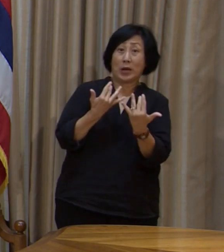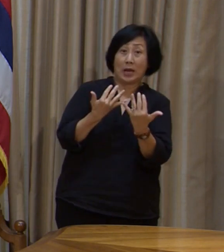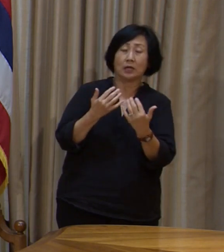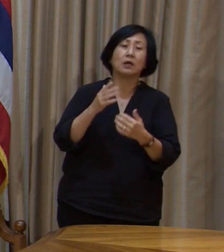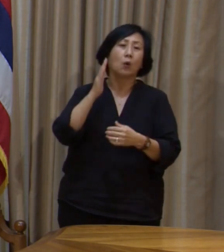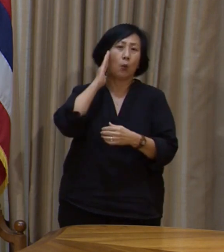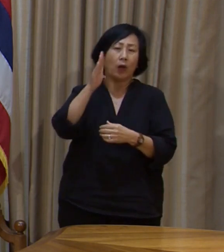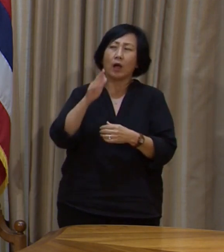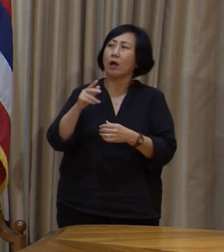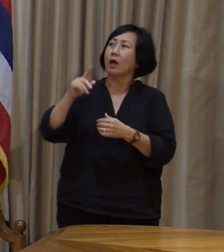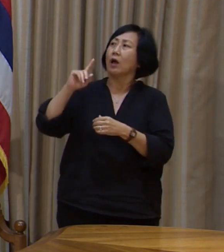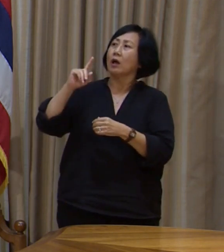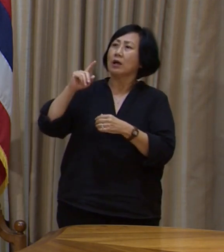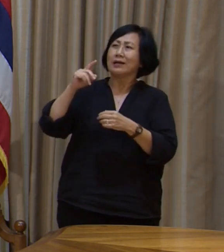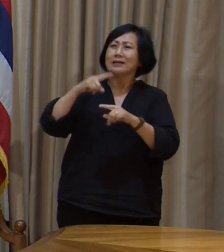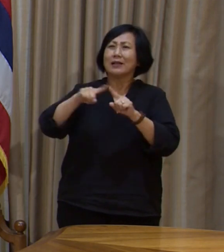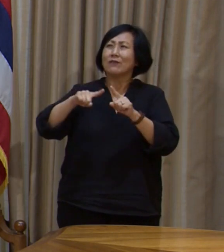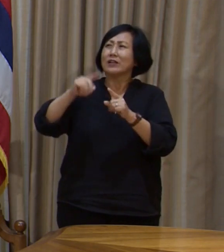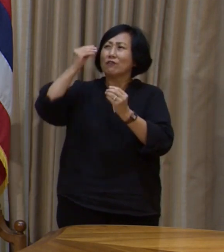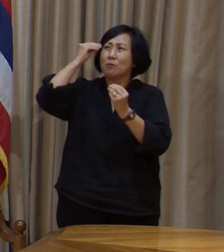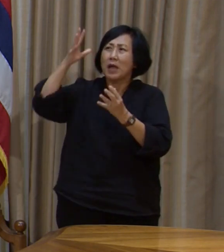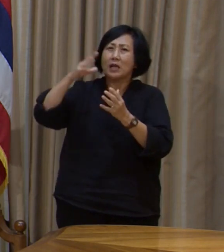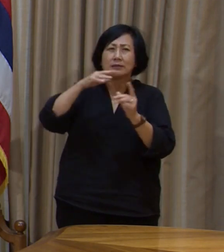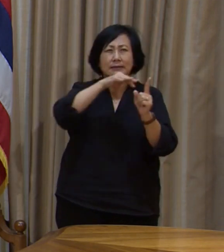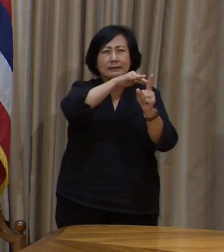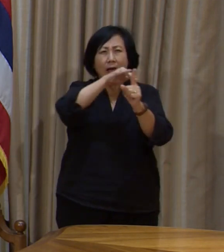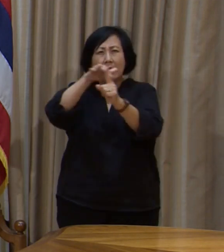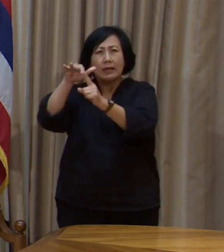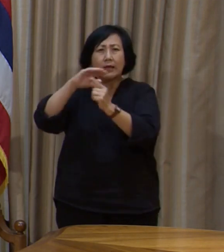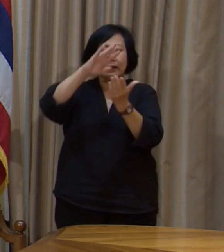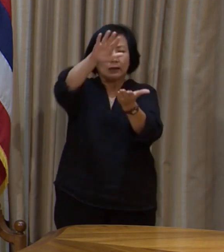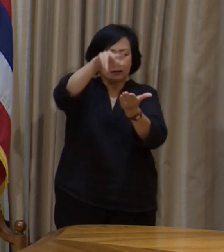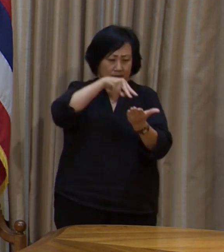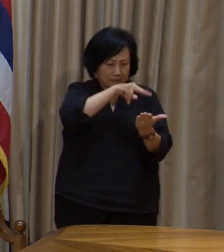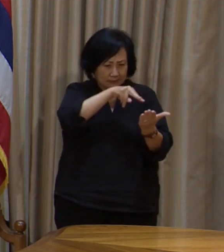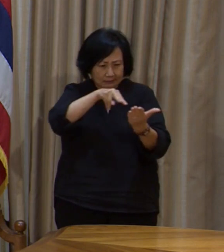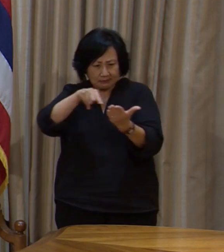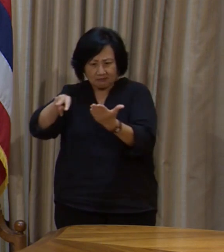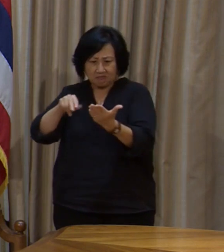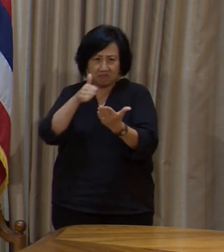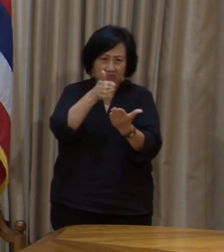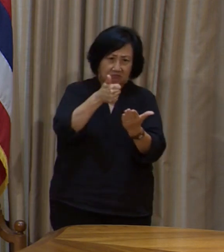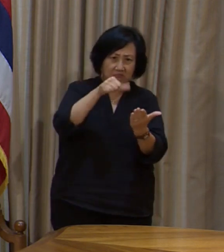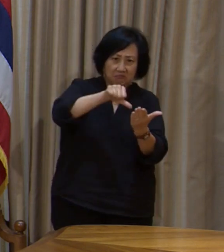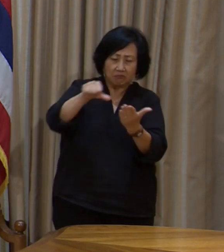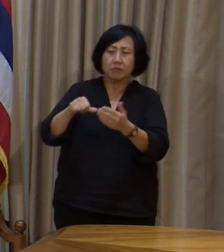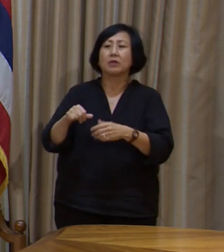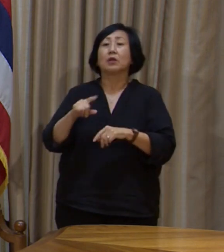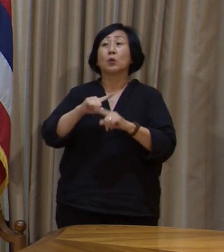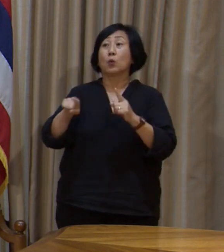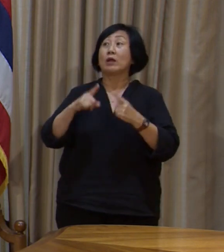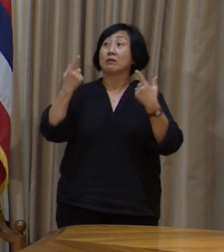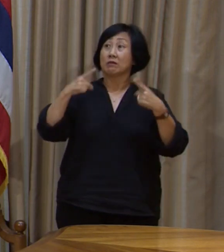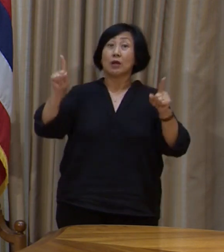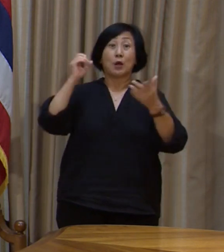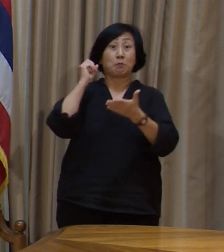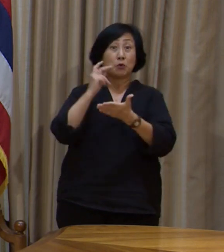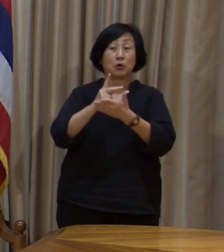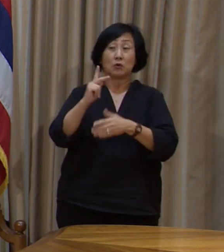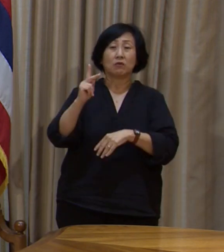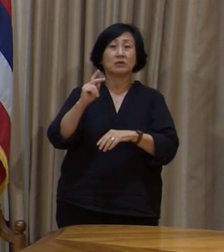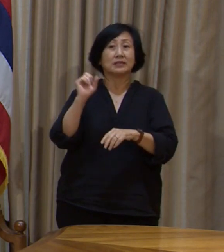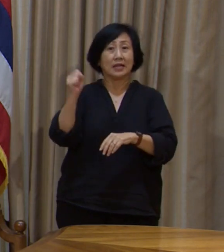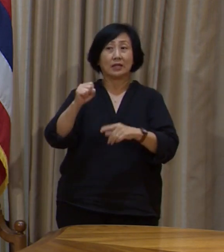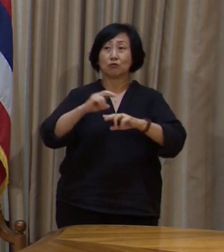we'll be reviewing all the data that comes with our vaccine approval. But once it is approved and we